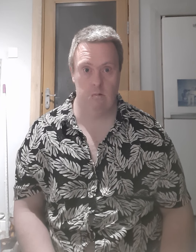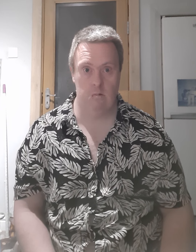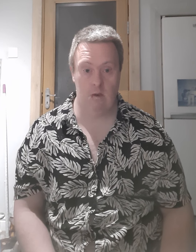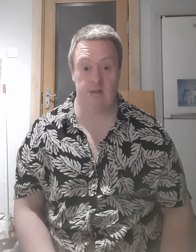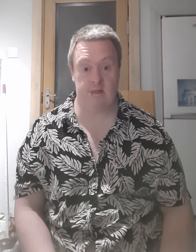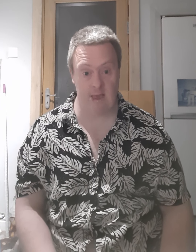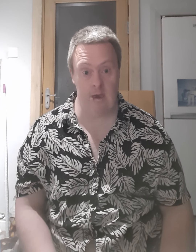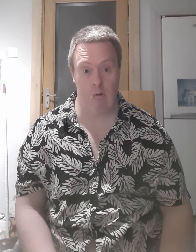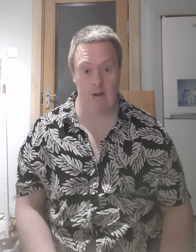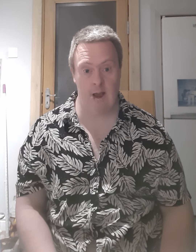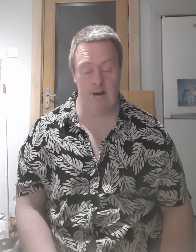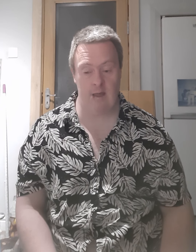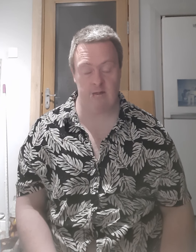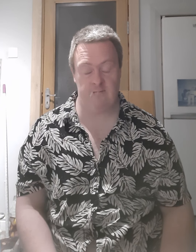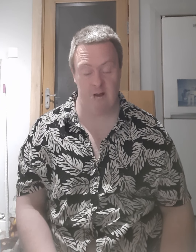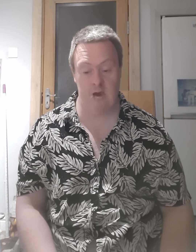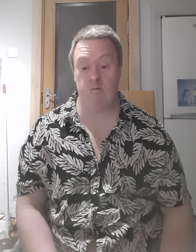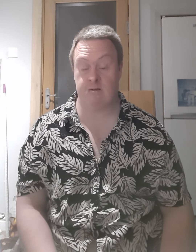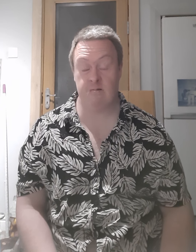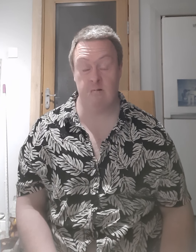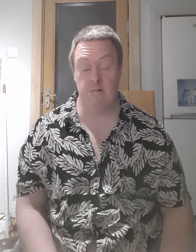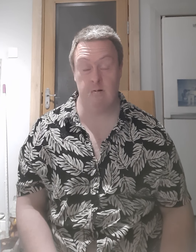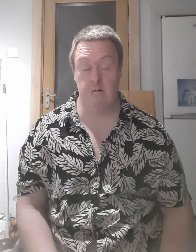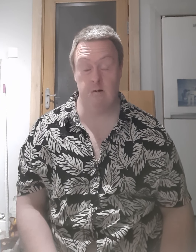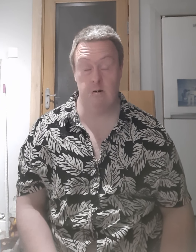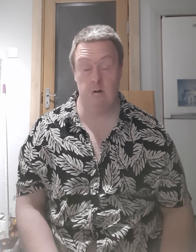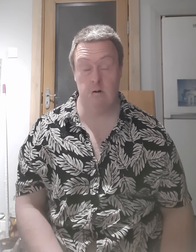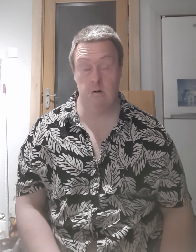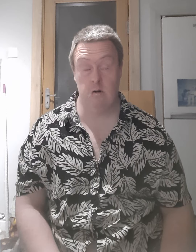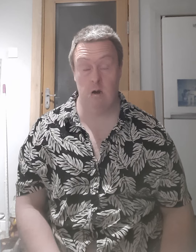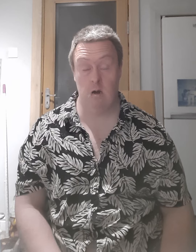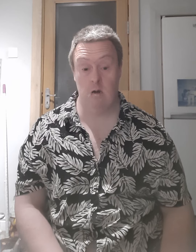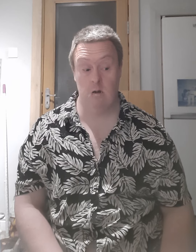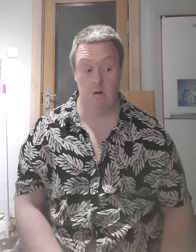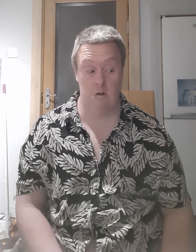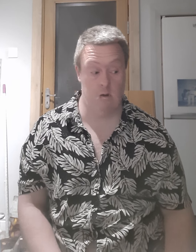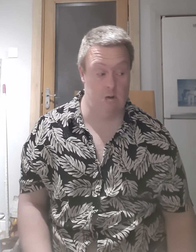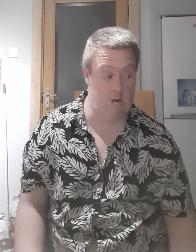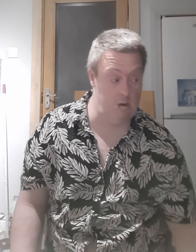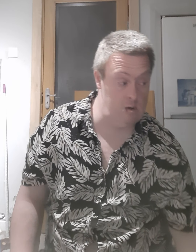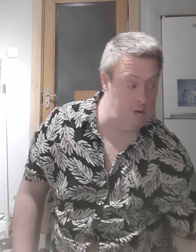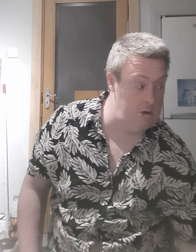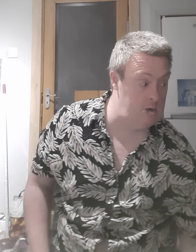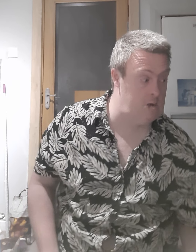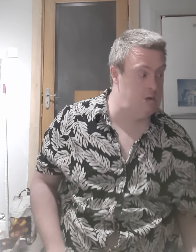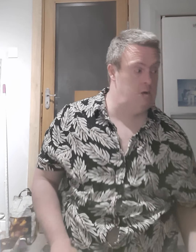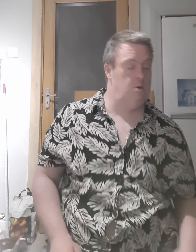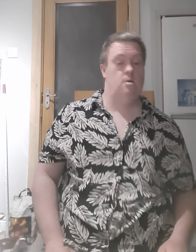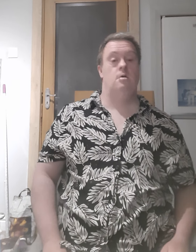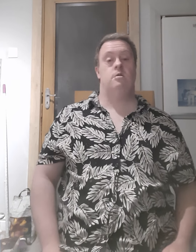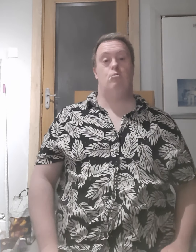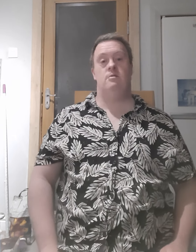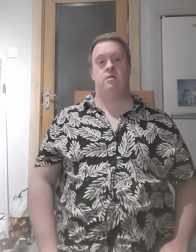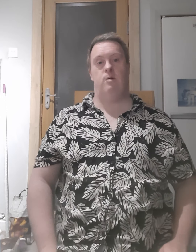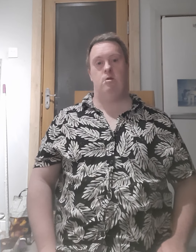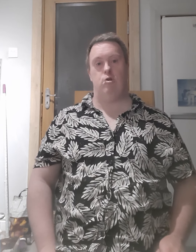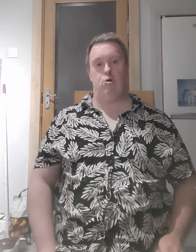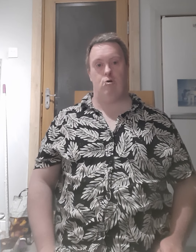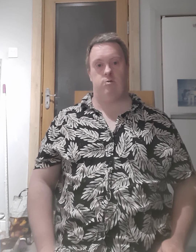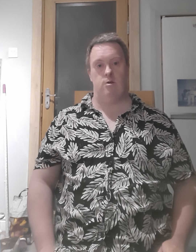and stay away in that lessons videos so I want to spend with the judge in